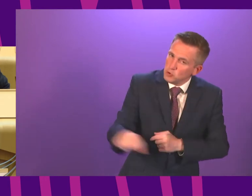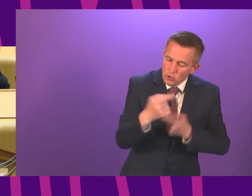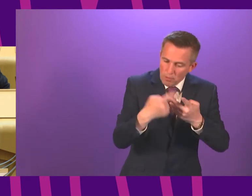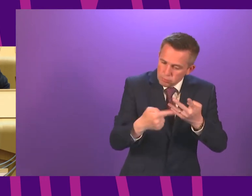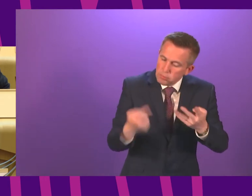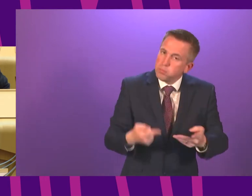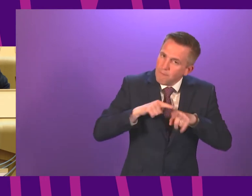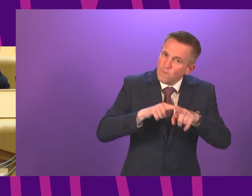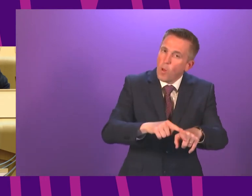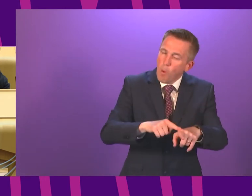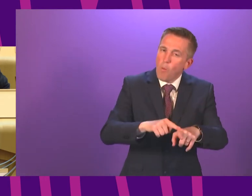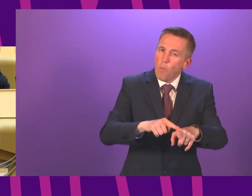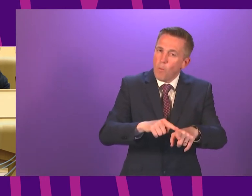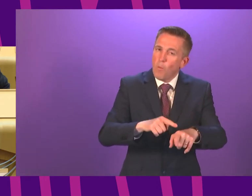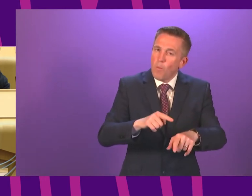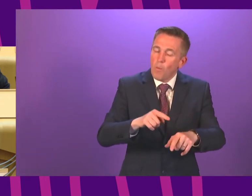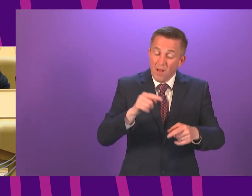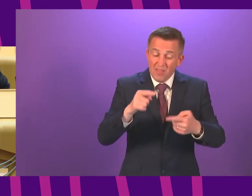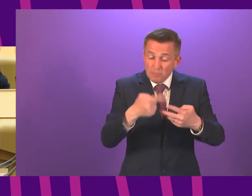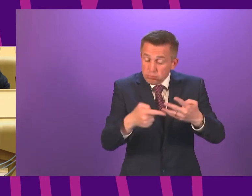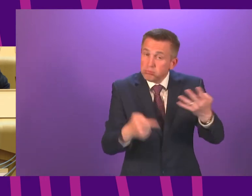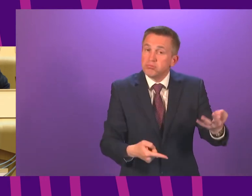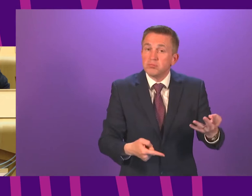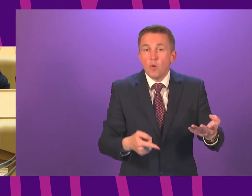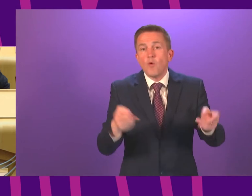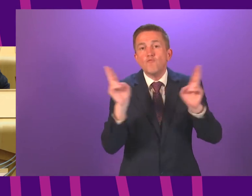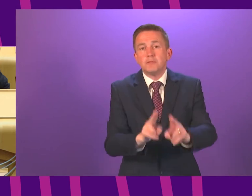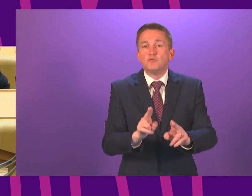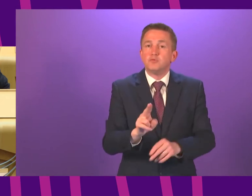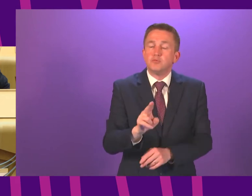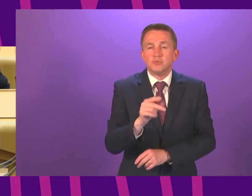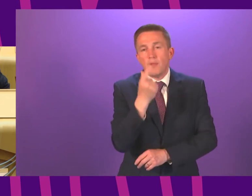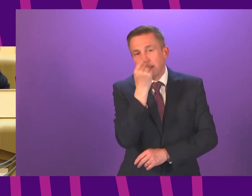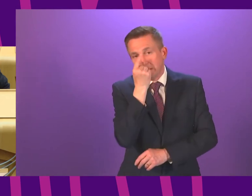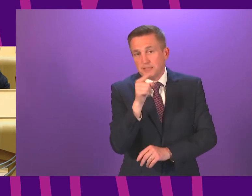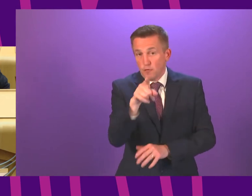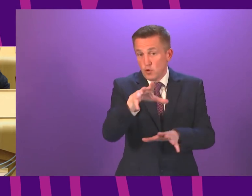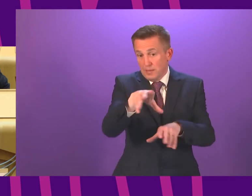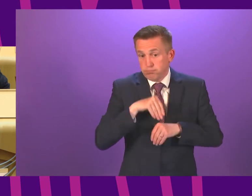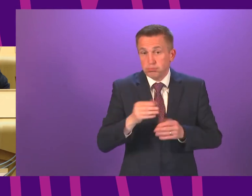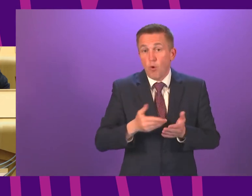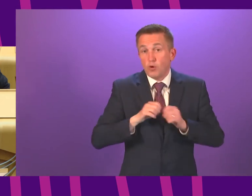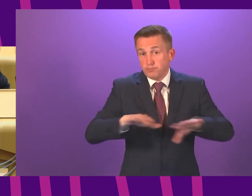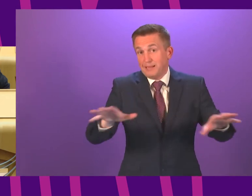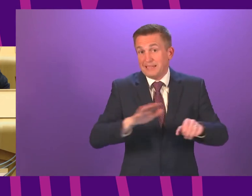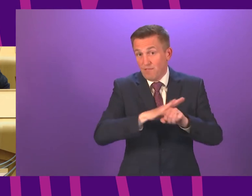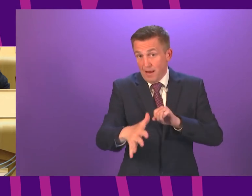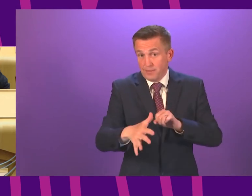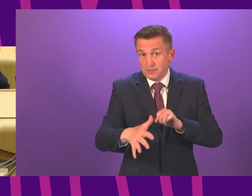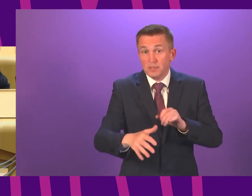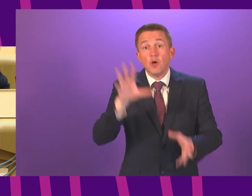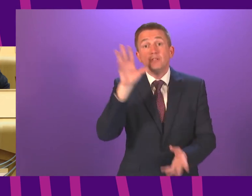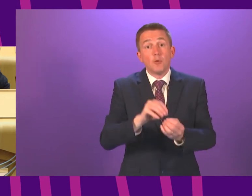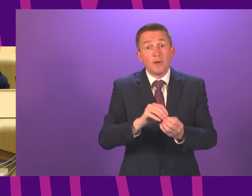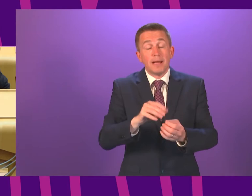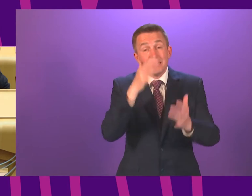for now. These basic precautions will reduce our chances of getting or spreading the virus. So in summary, please get tested regularly,